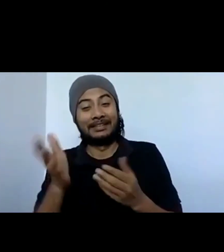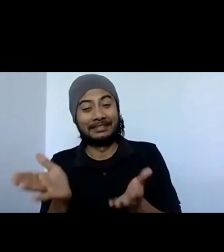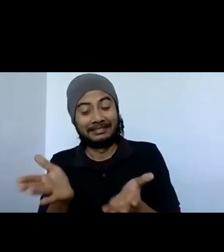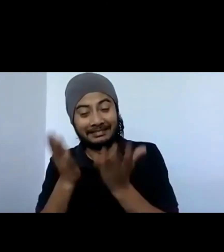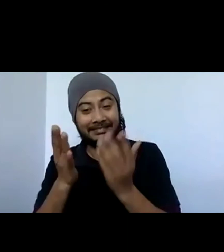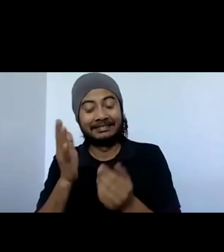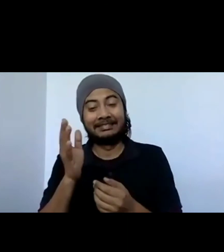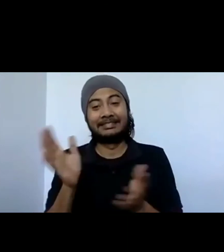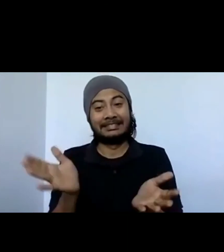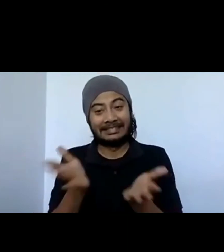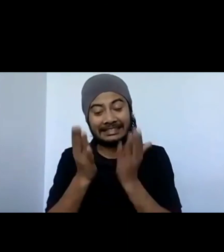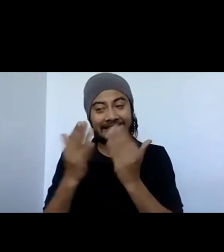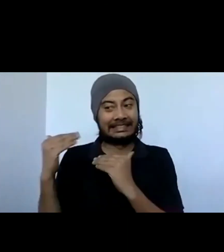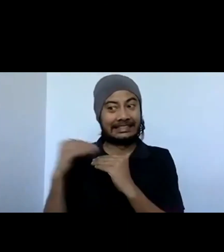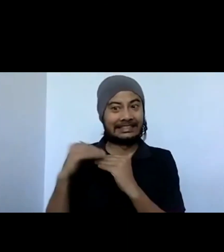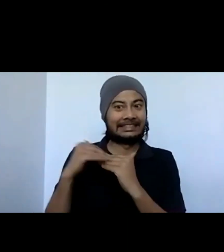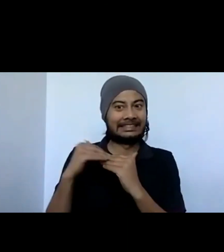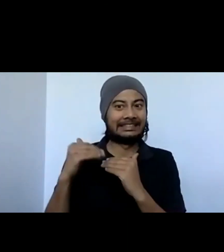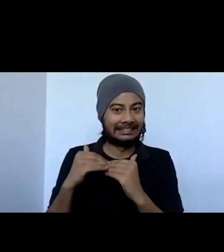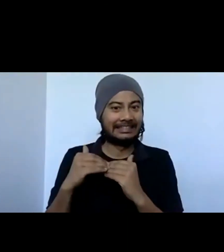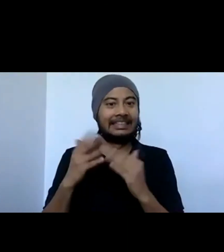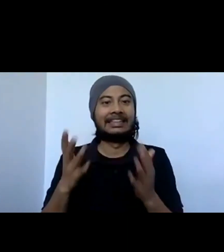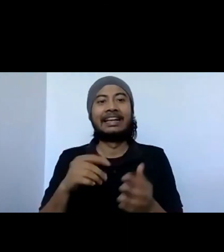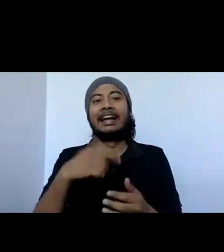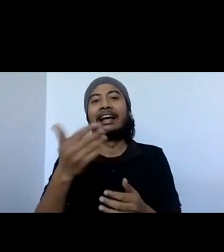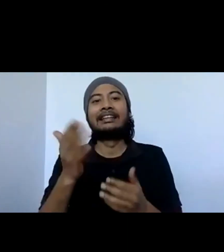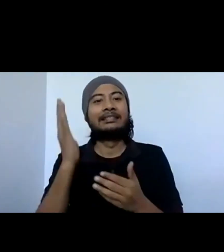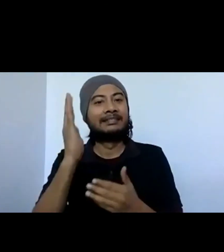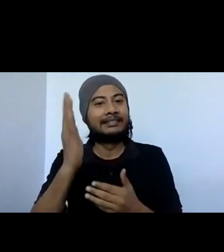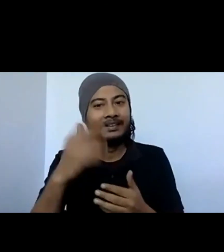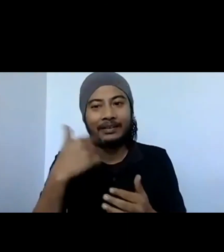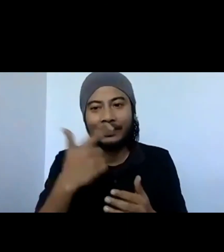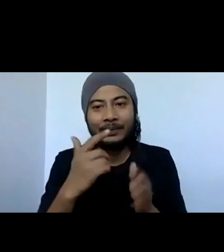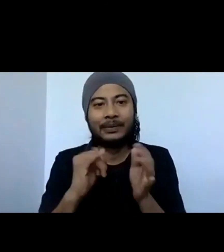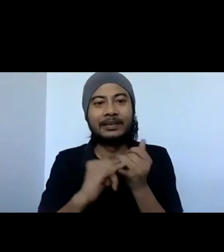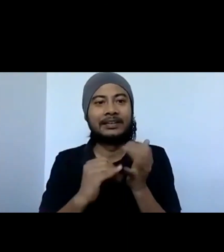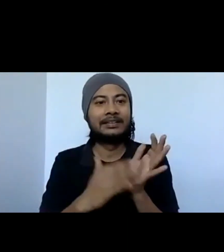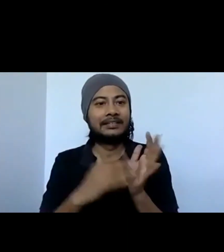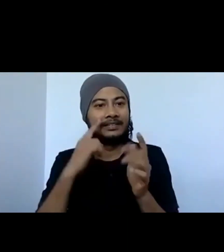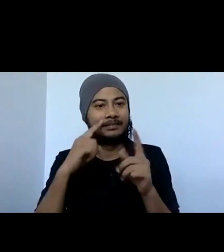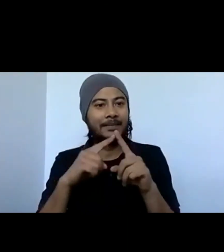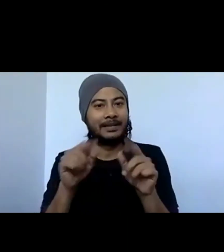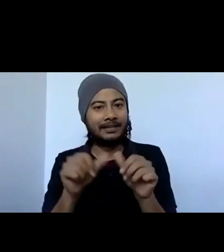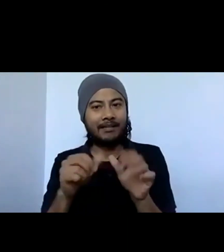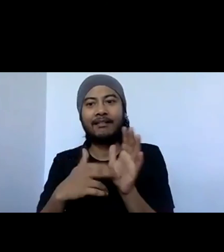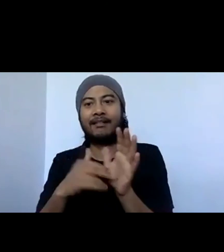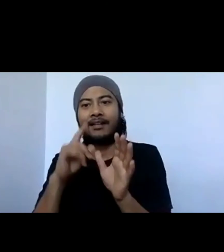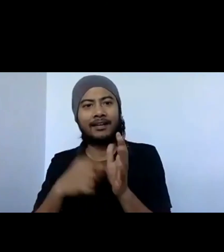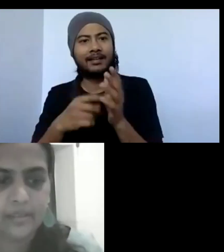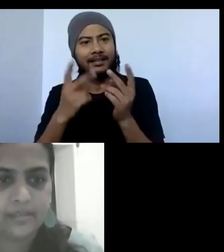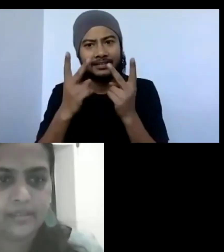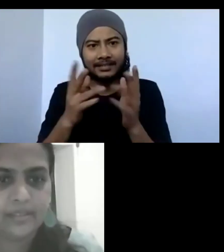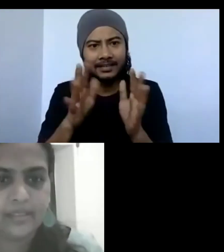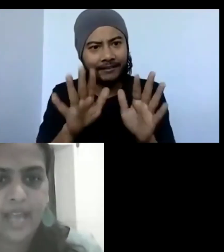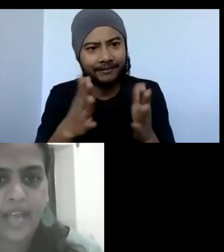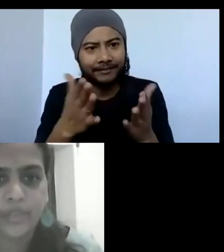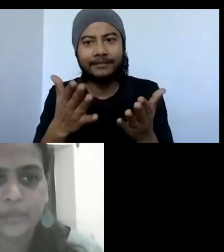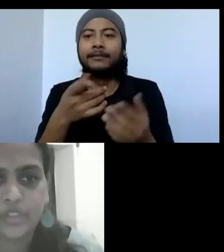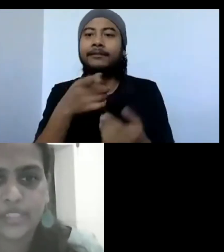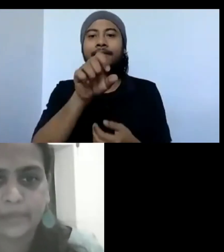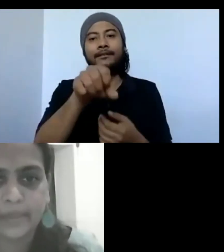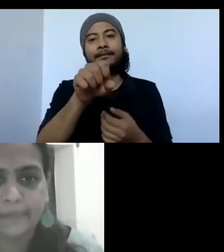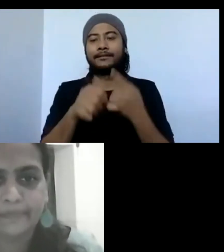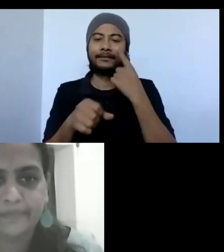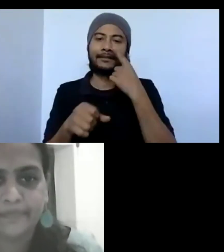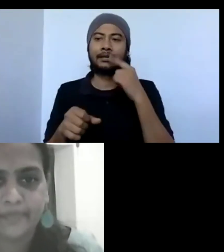Smita Nair. I can see her. Smita, I guess you're around. Yes, I am here. Are you